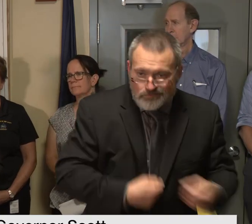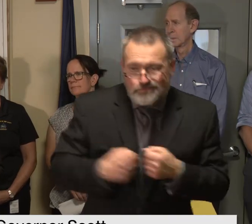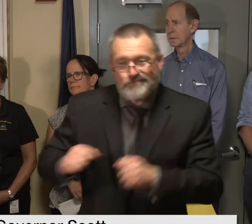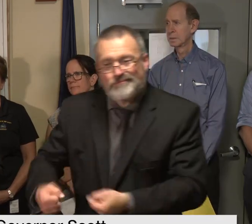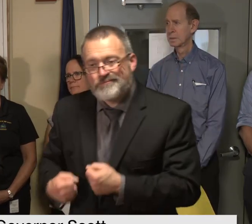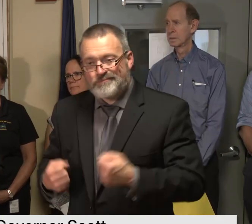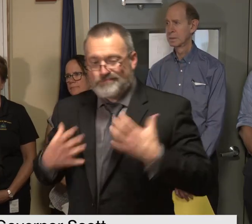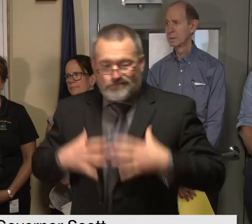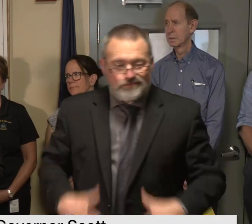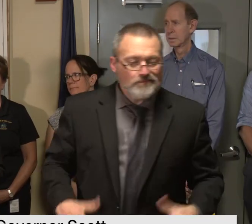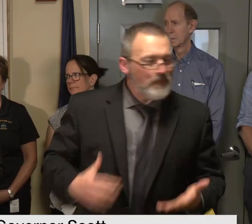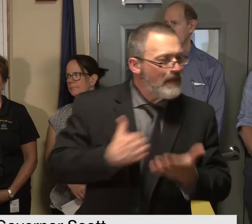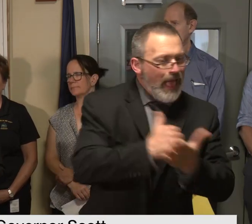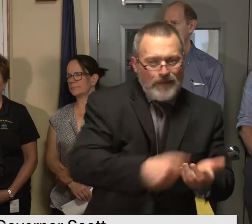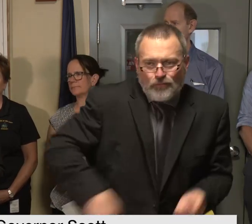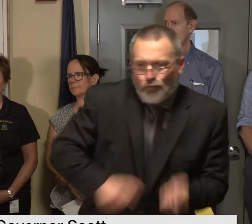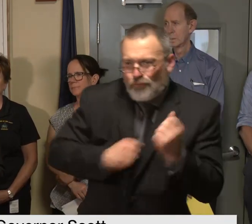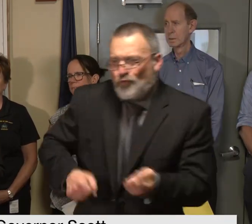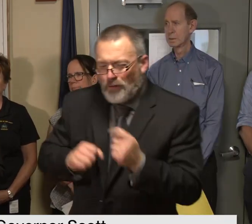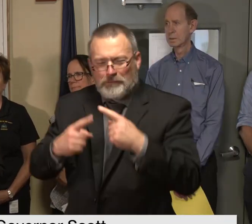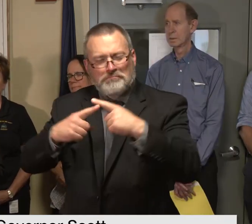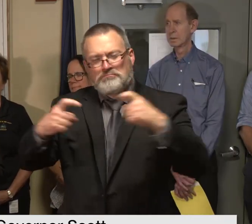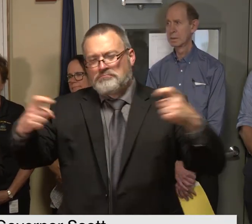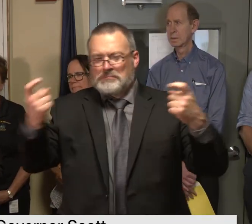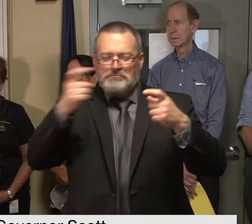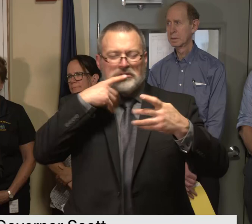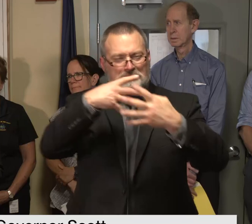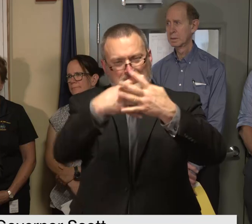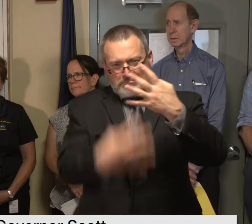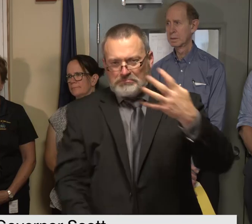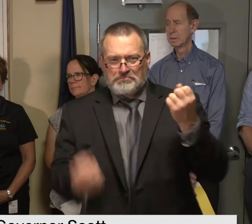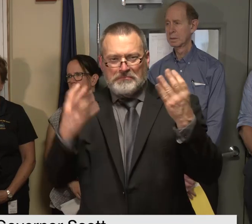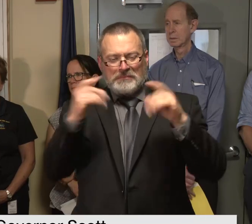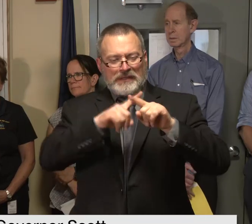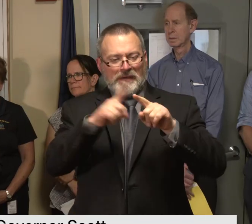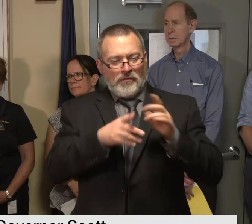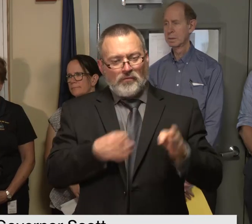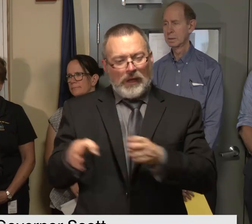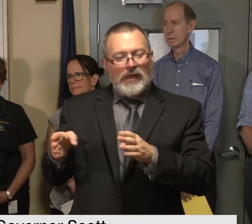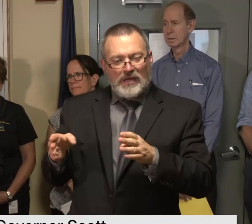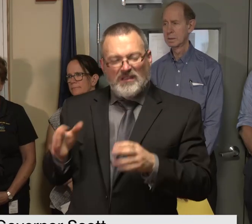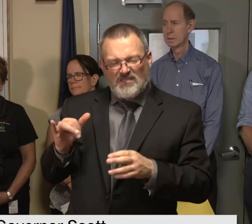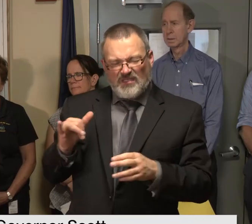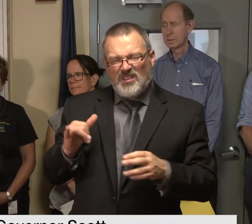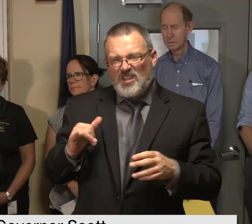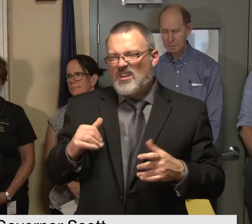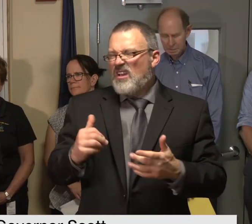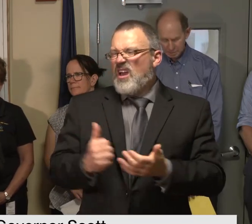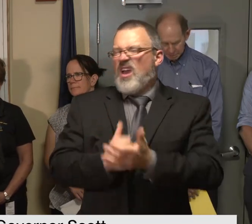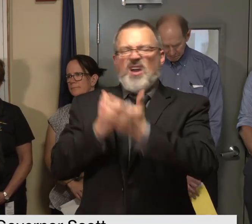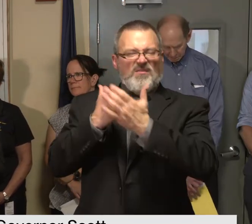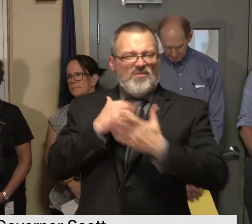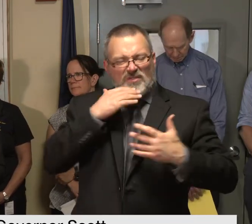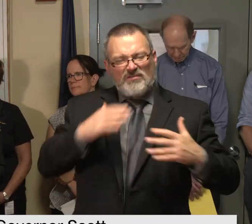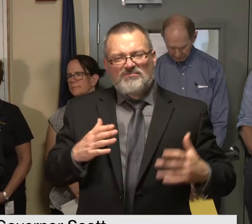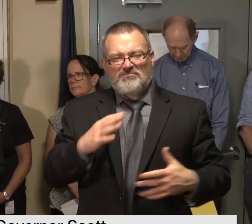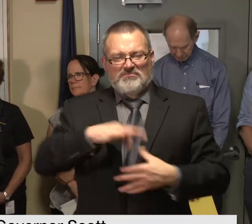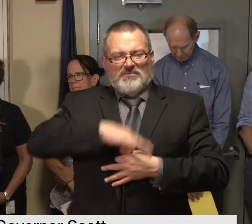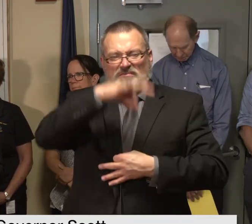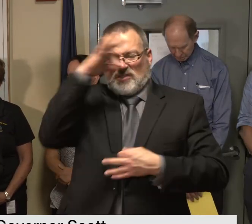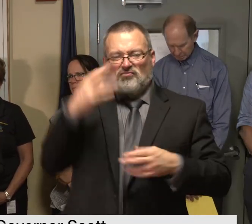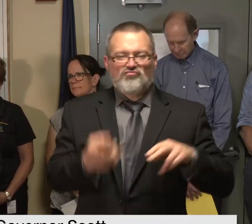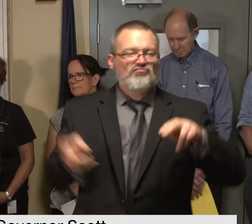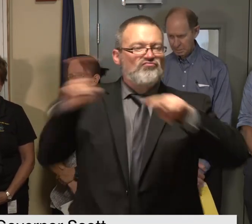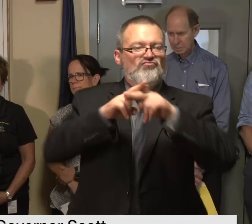um it is such an uplifting and inspirational uh help to all of us and it's going to mitigate and uh and keep the